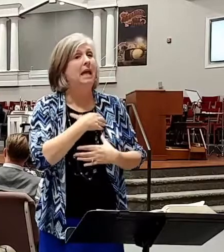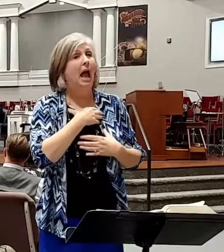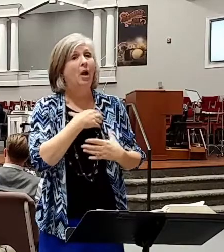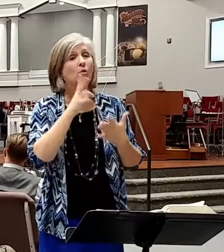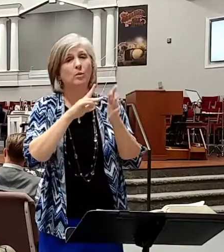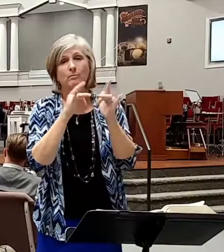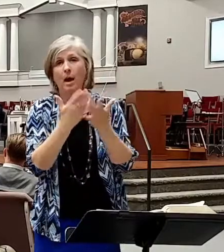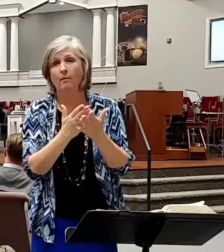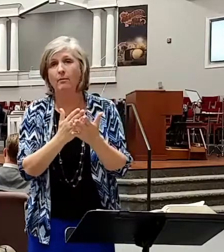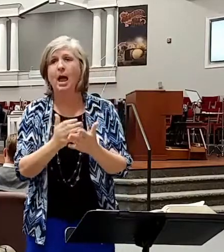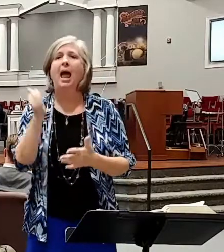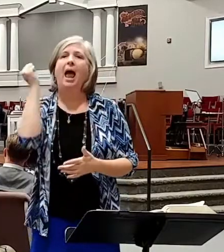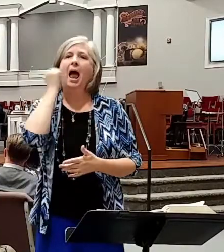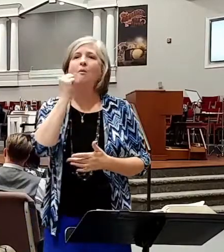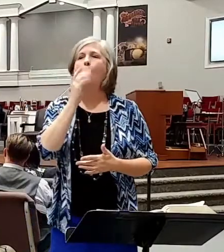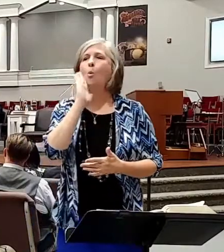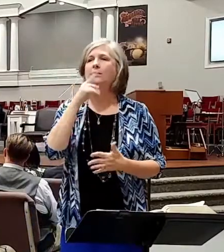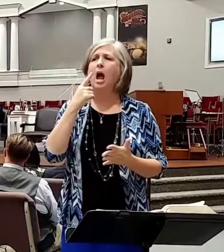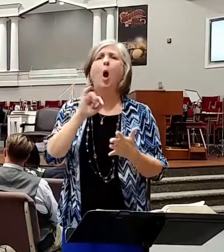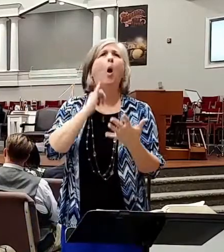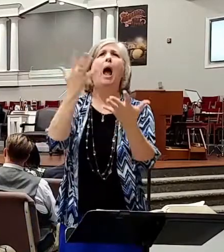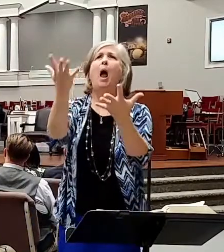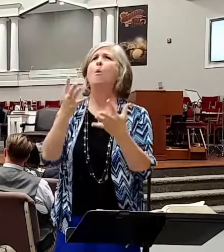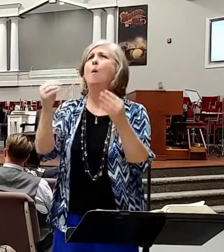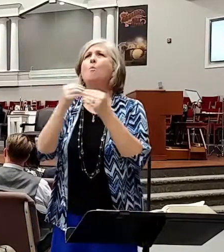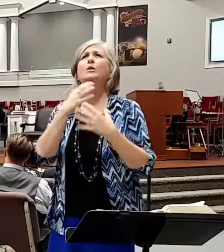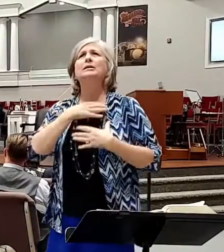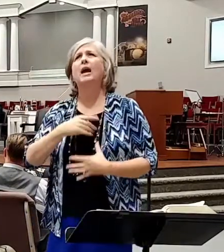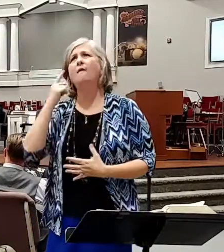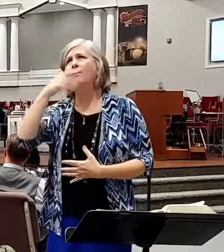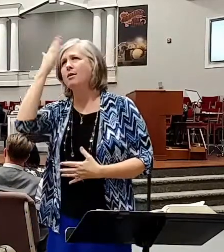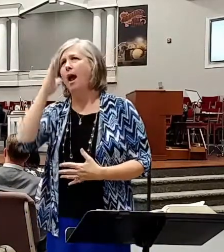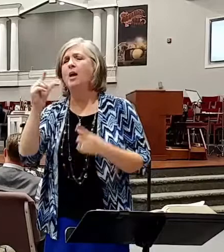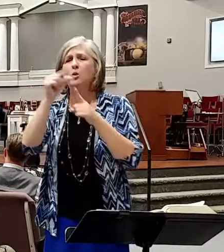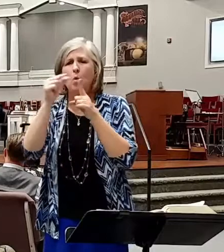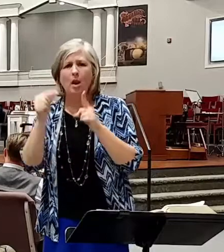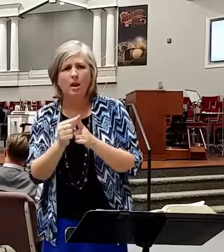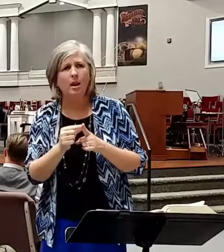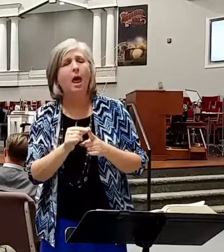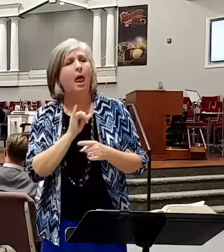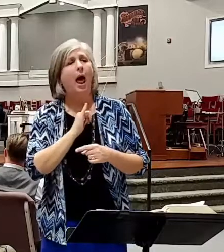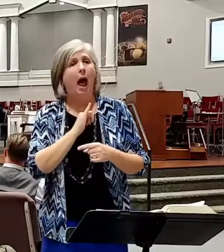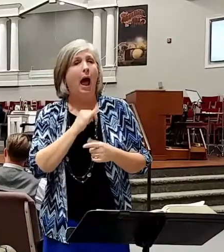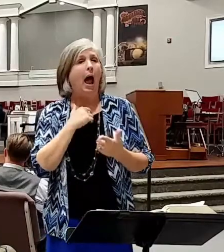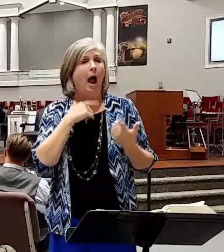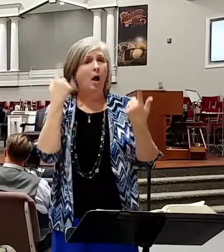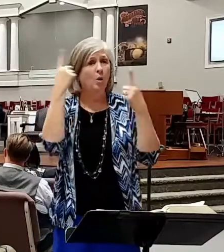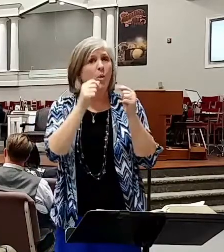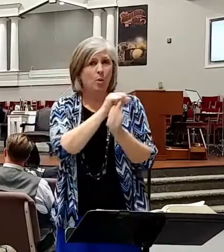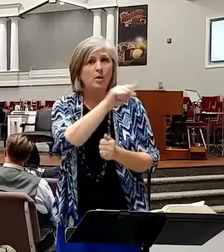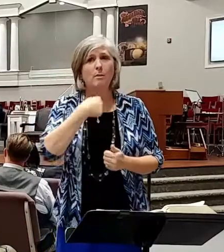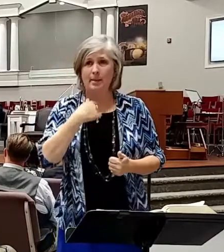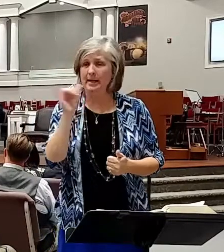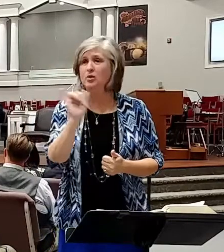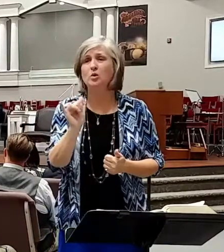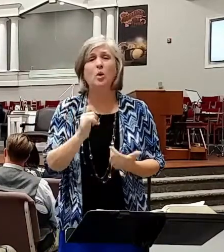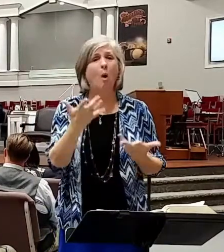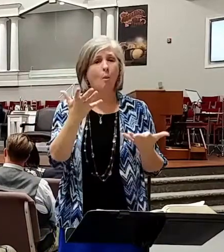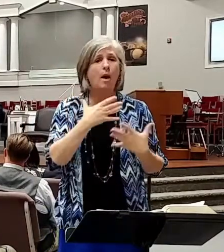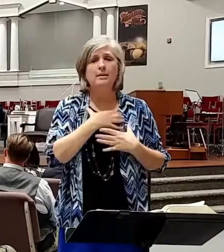everybody's going to say this I want more desire for God's word. I'm with you I'm raising both hands. That's me. I want to desire it more I want to learn